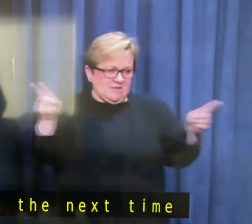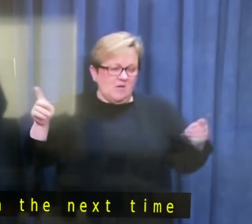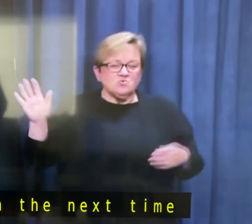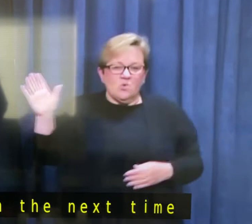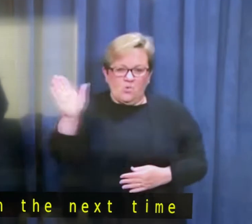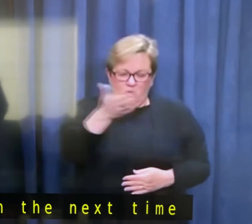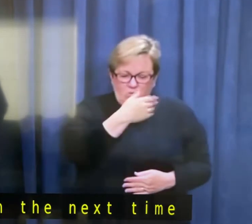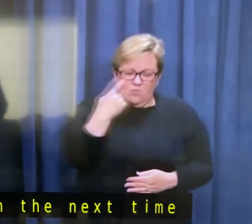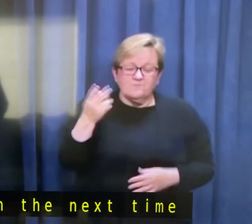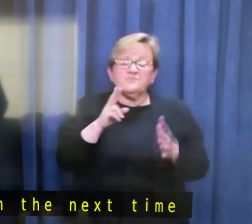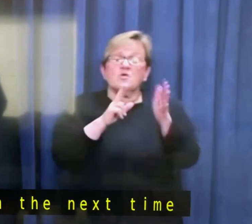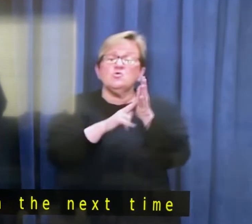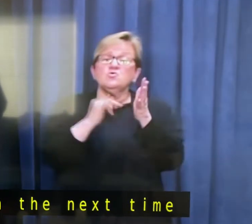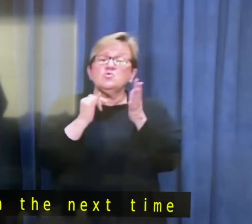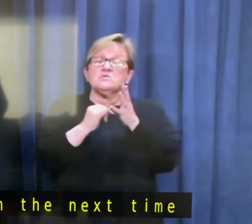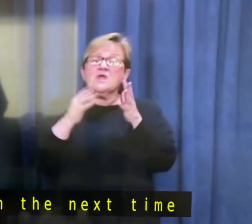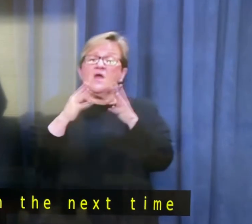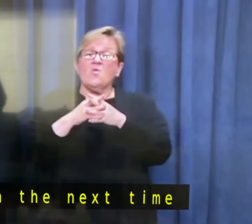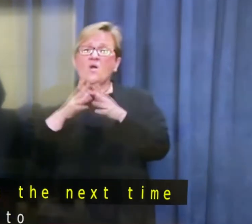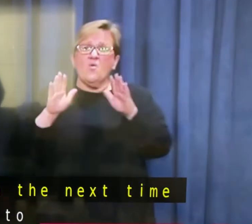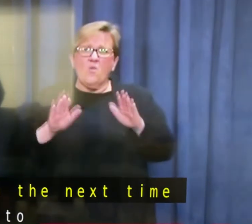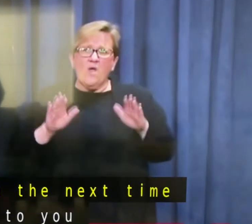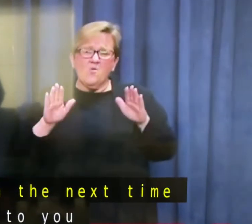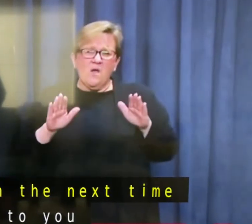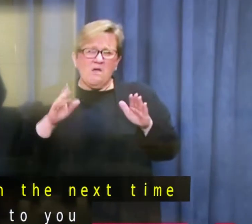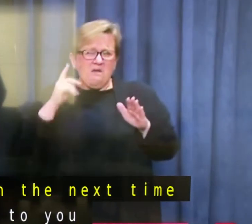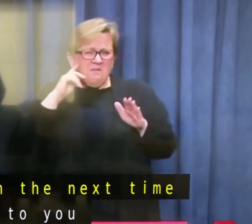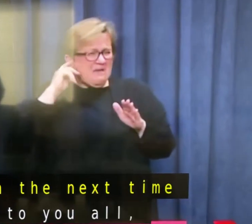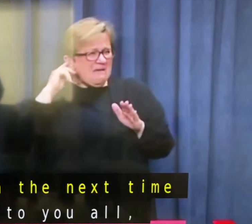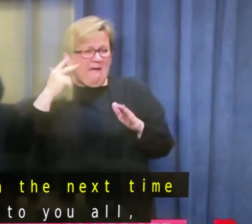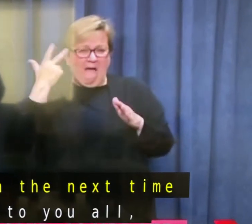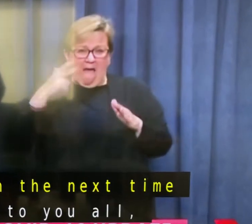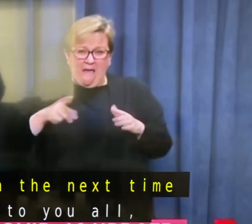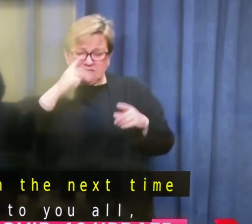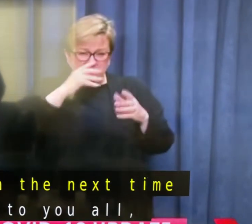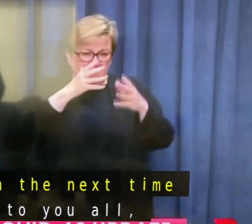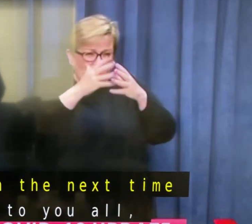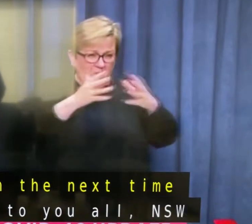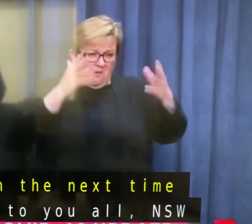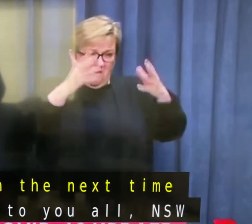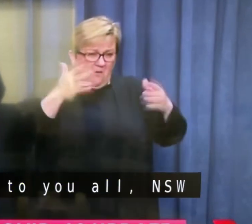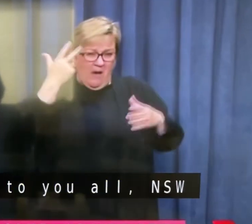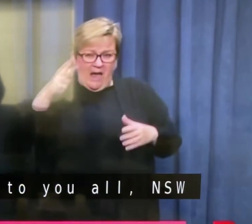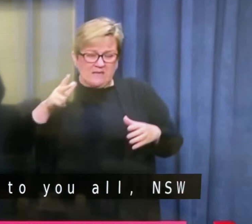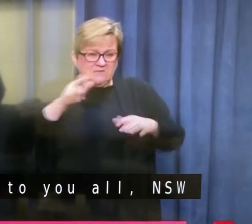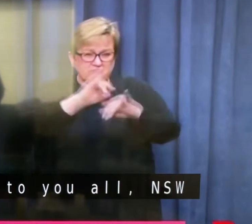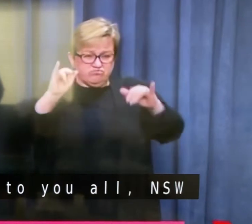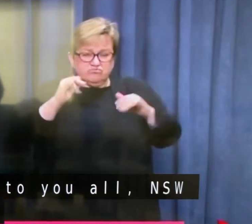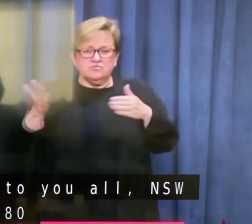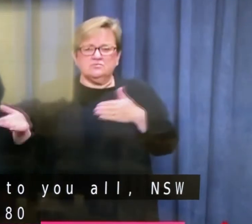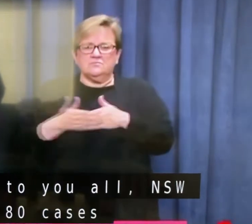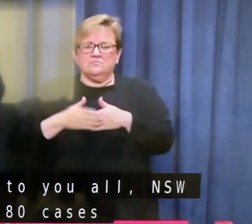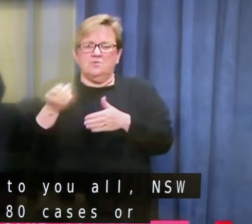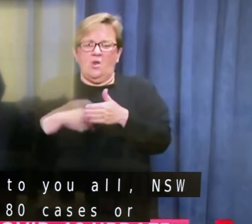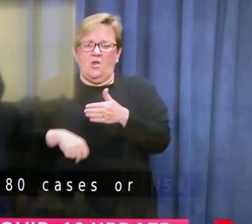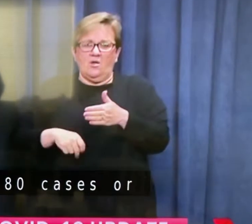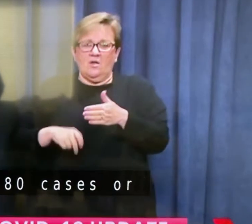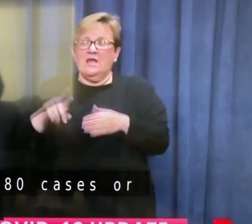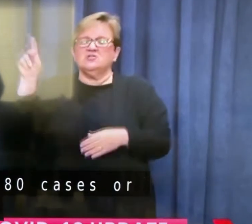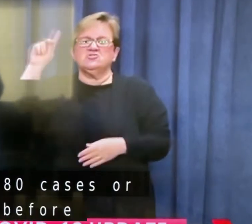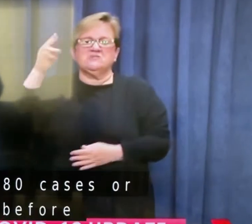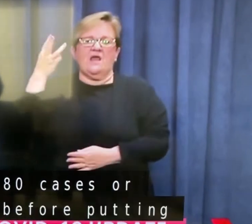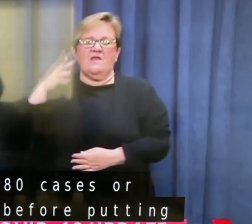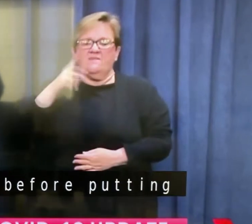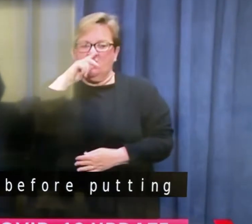New South Wales waited for 80 cases or something like that before putting in place a lockdown. They've had 30 something cases